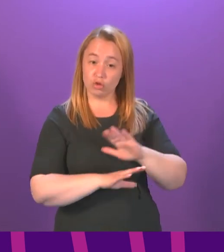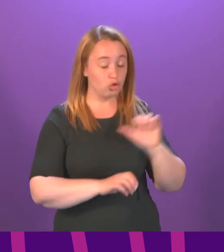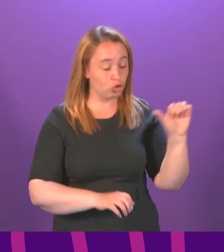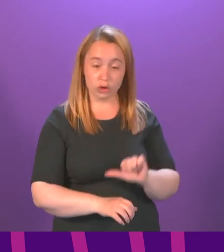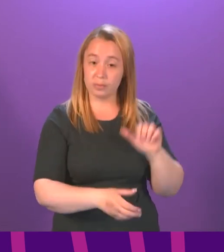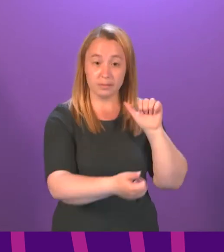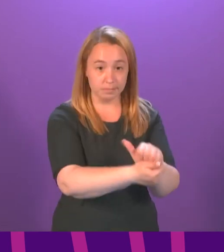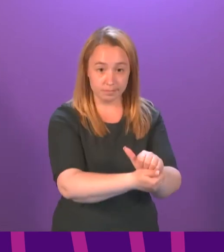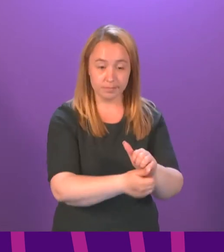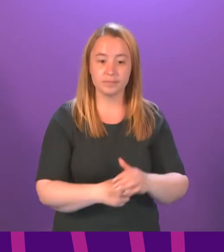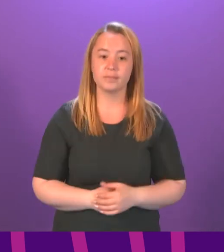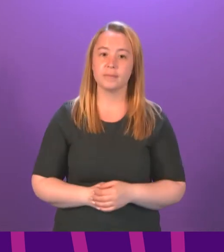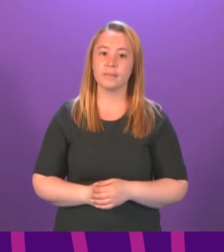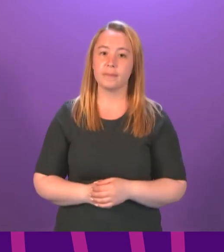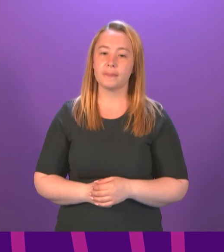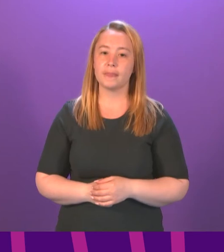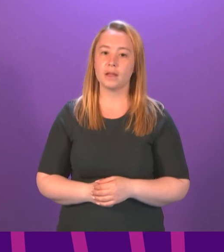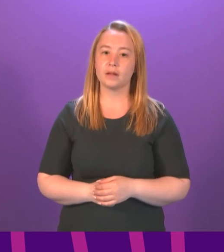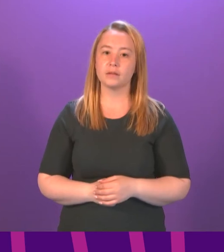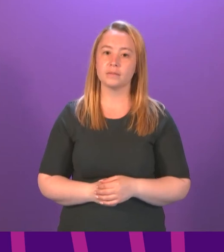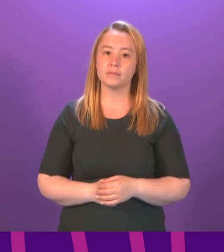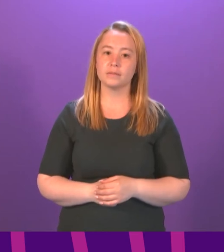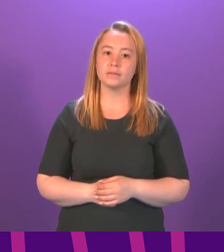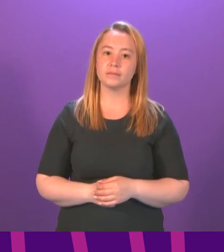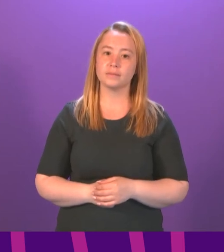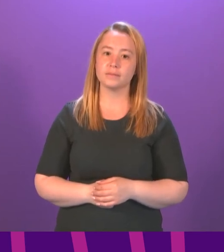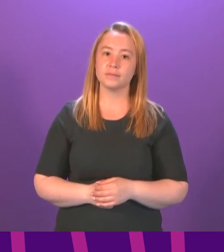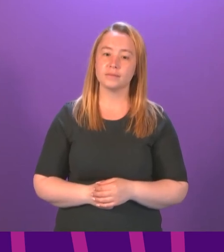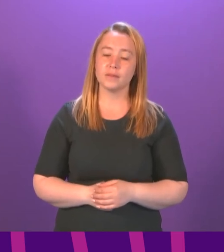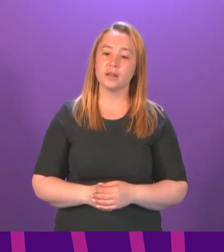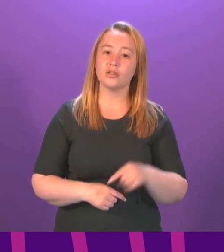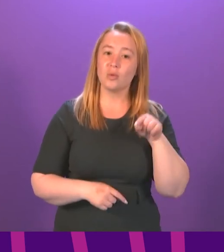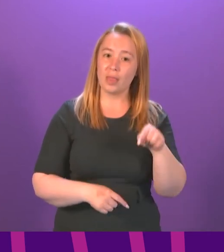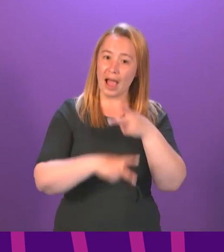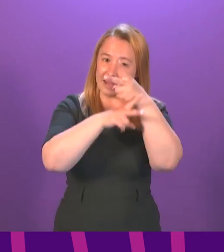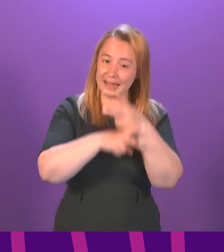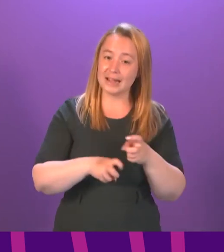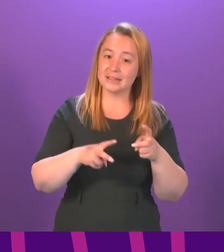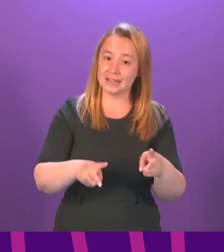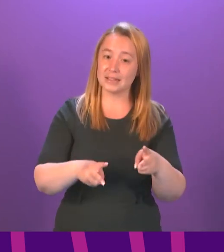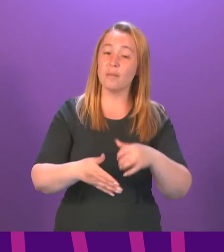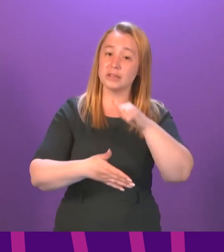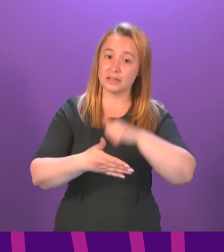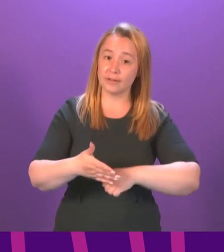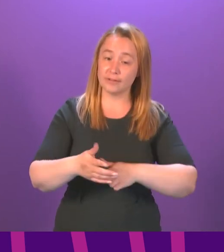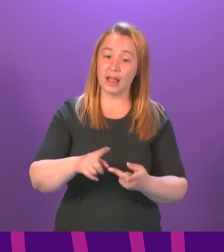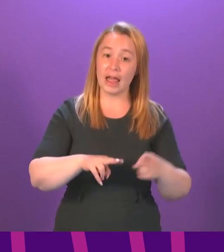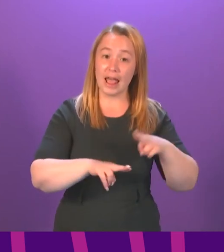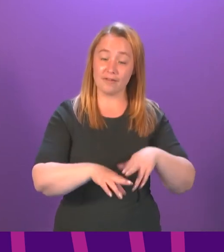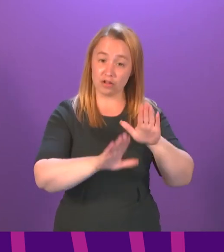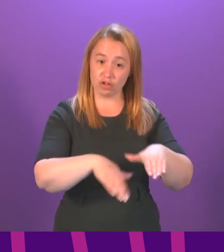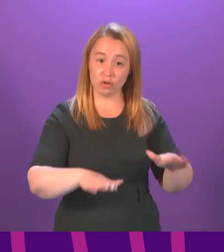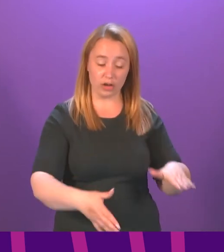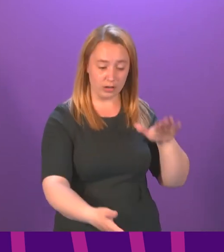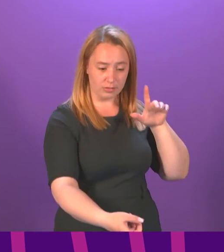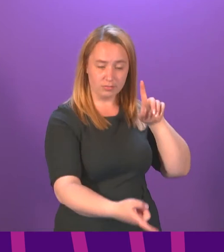Secure care is one of the most intensive and restrictive forms of alternative care in Scotland, and depriving a child of their liberty and secure units,